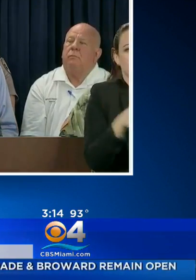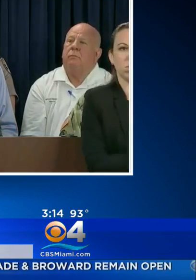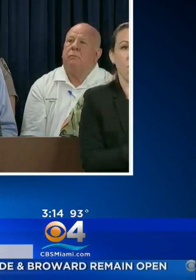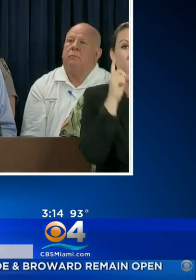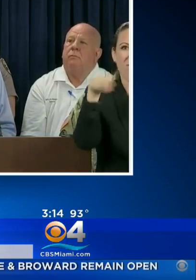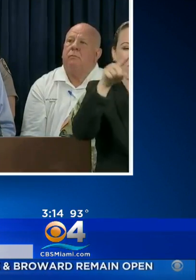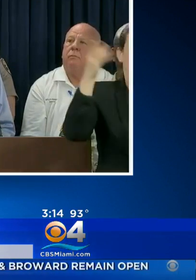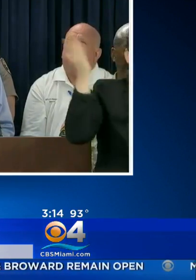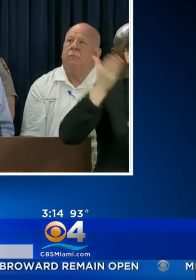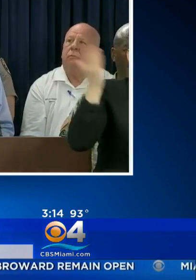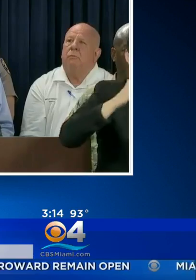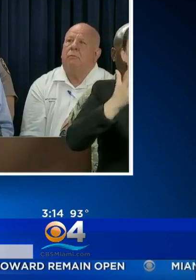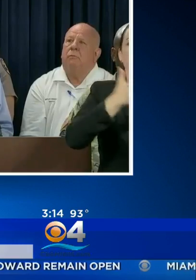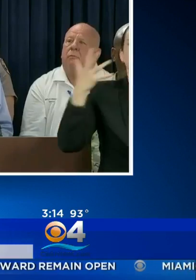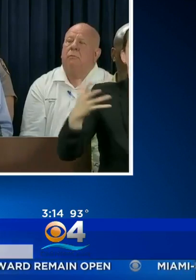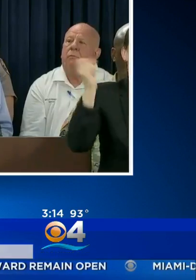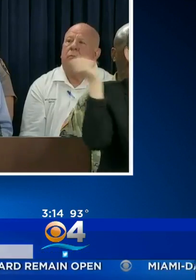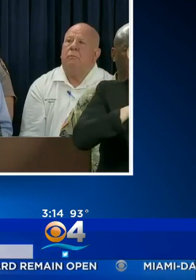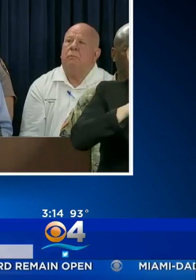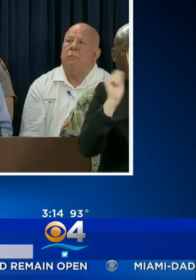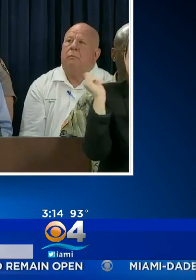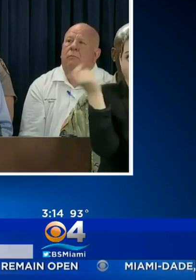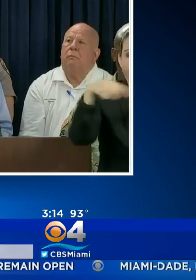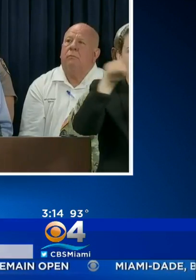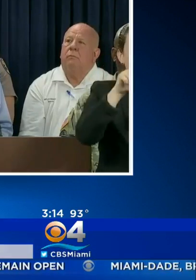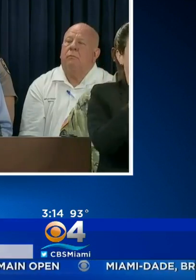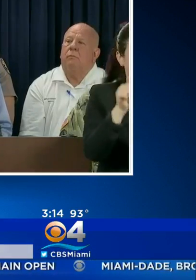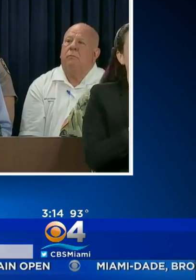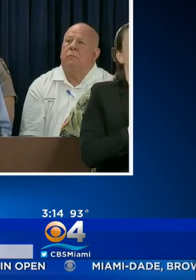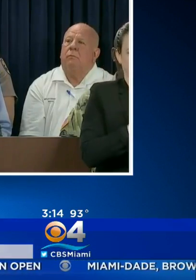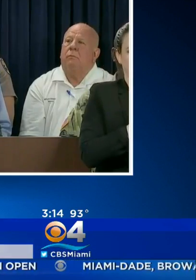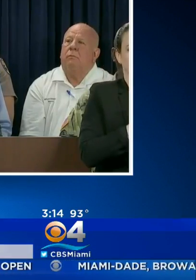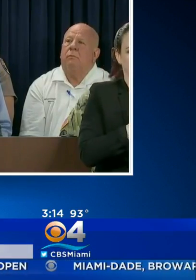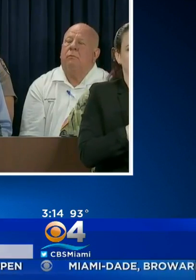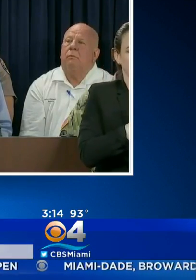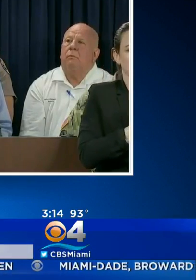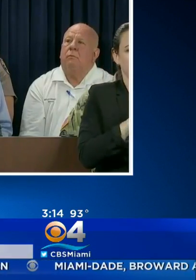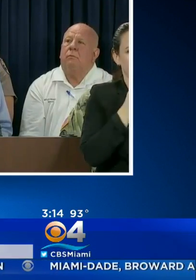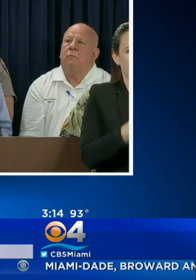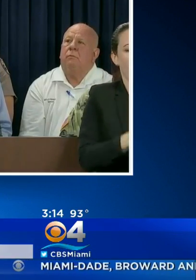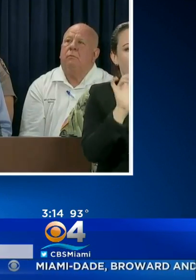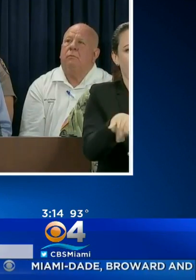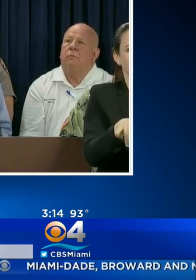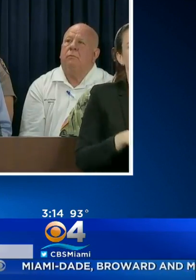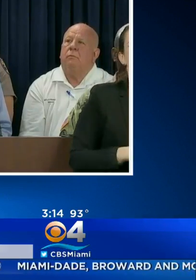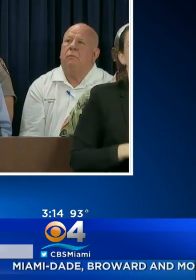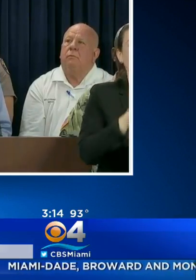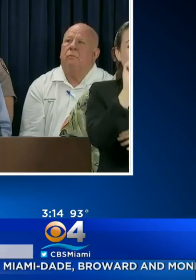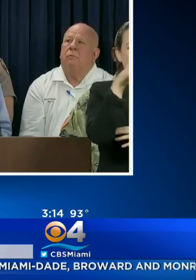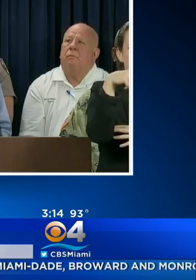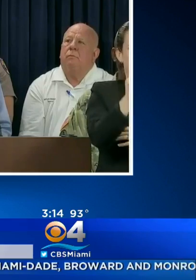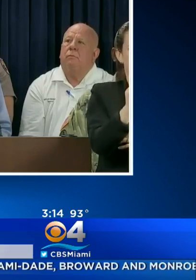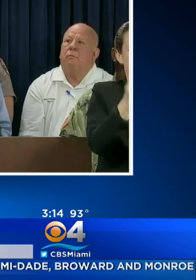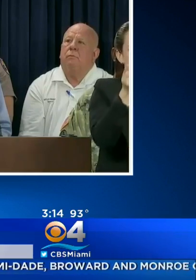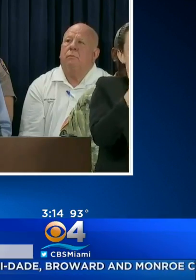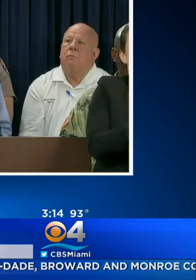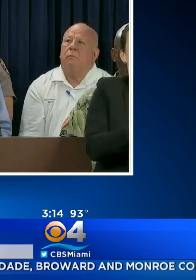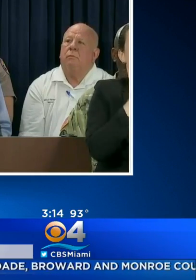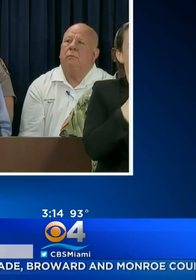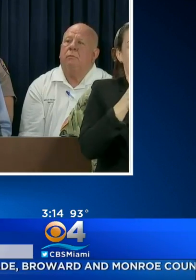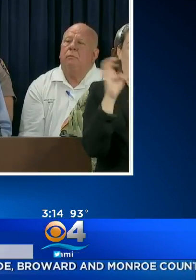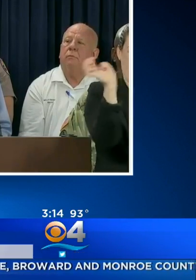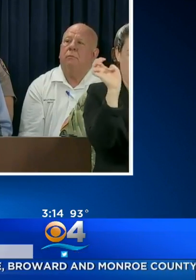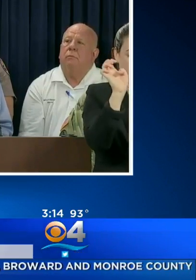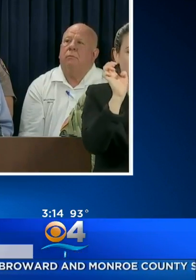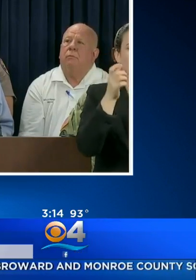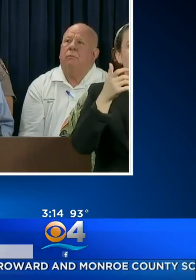FLORIDA. ALL OF THESE STATES WORKED QUICKLY TO RESPOND TO OUR REQUEST. THE EPA HAS APPROVED AN EMERGENCY FUEL WAIVER REQUEST FROM THE